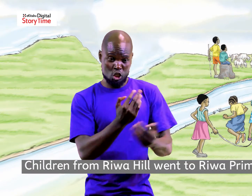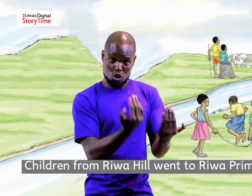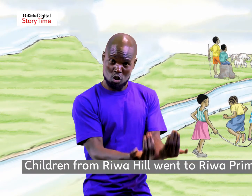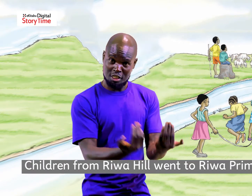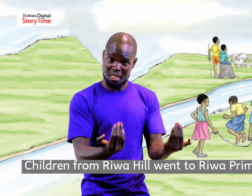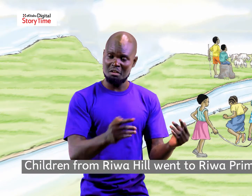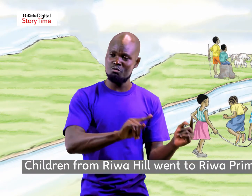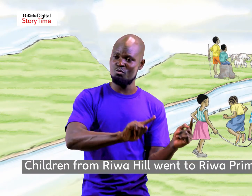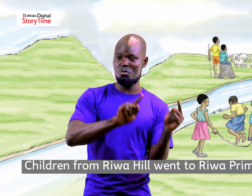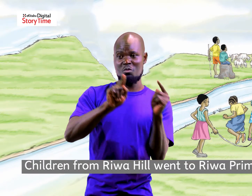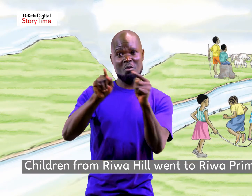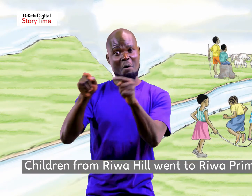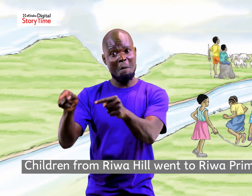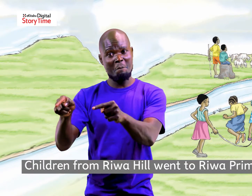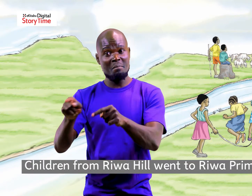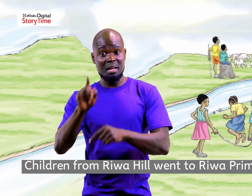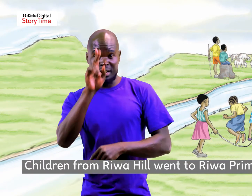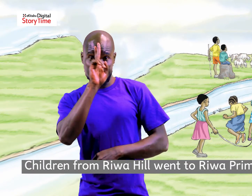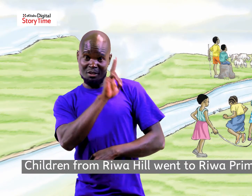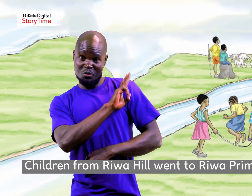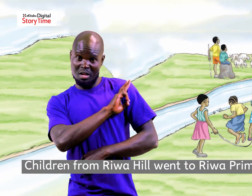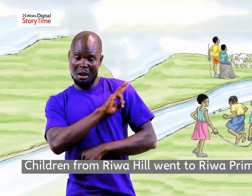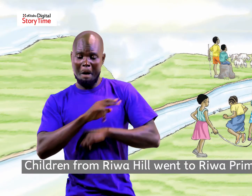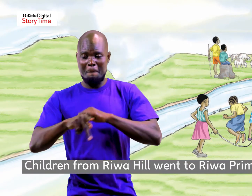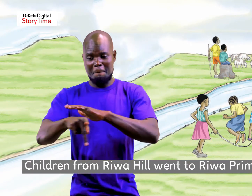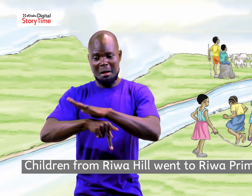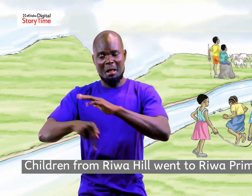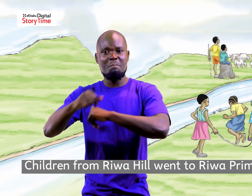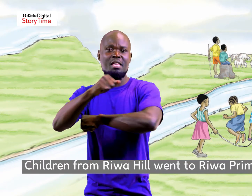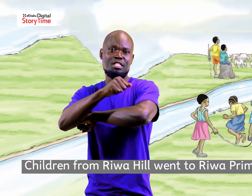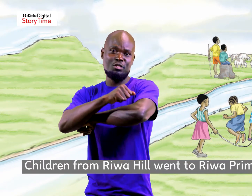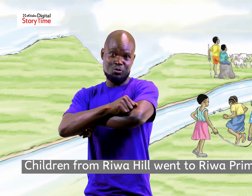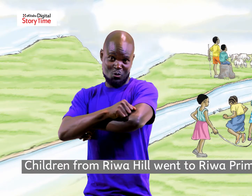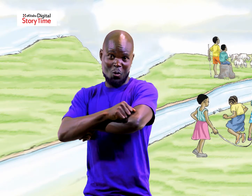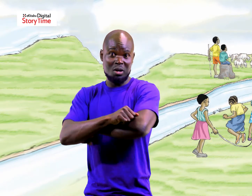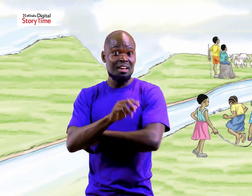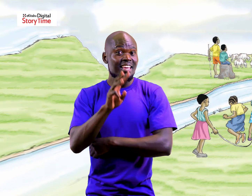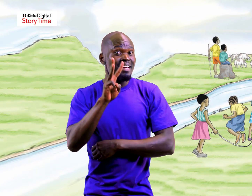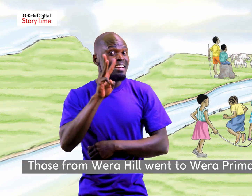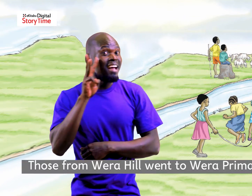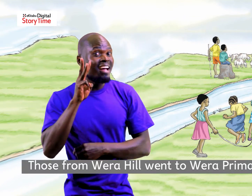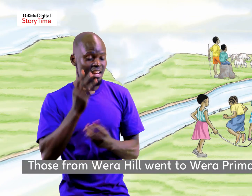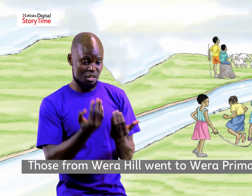children from river hill went to river primary school